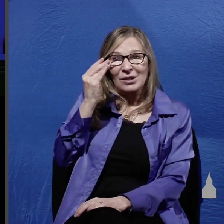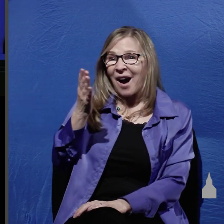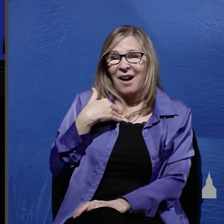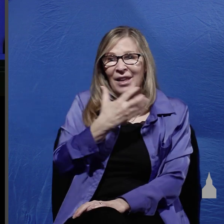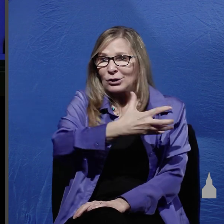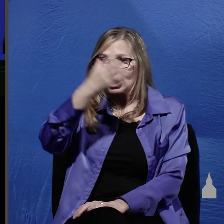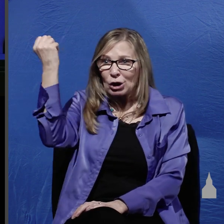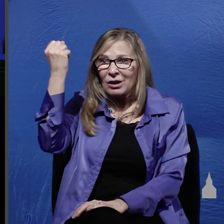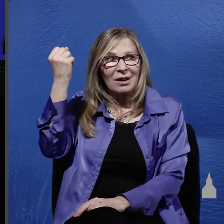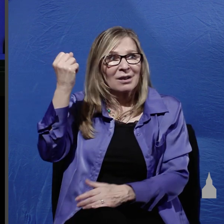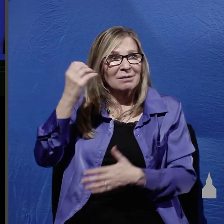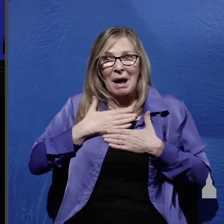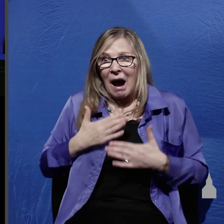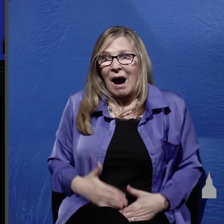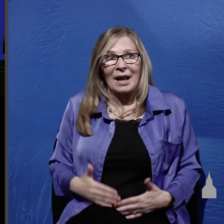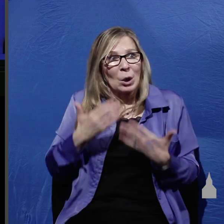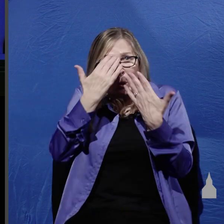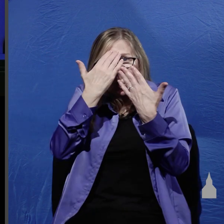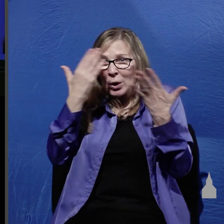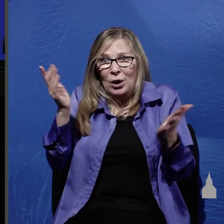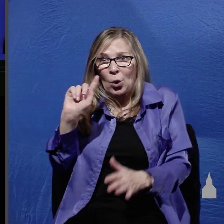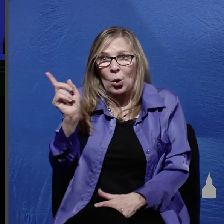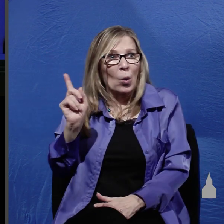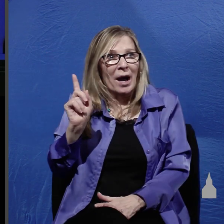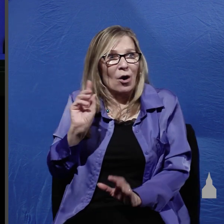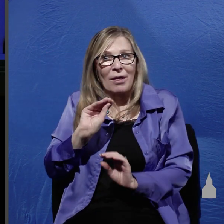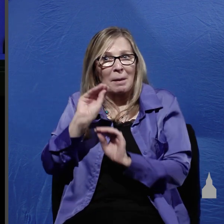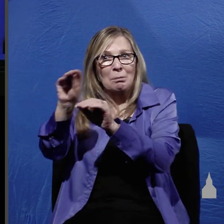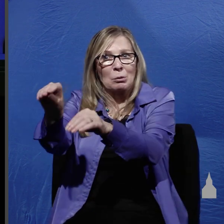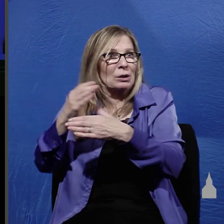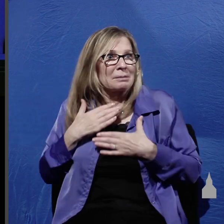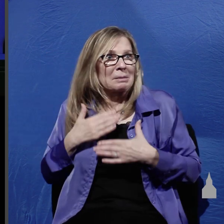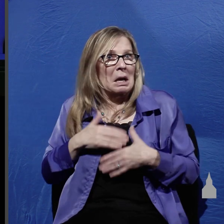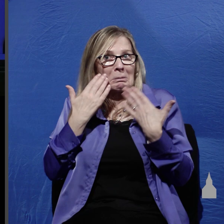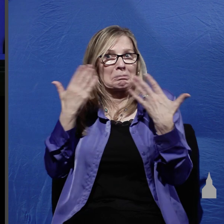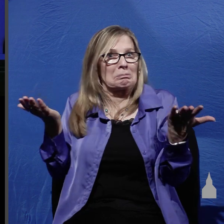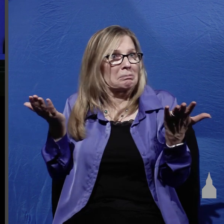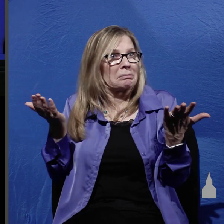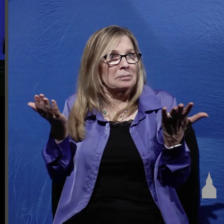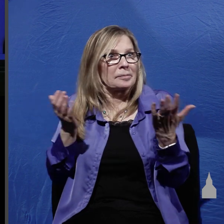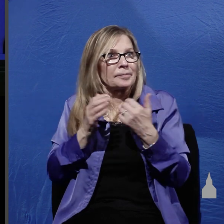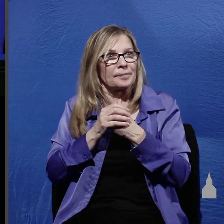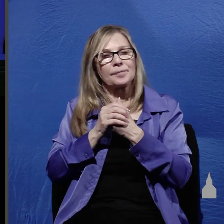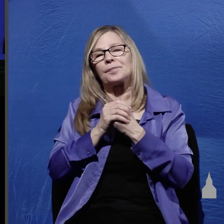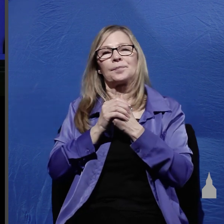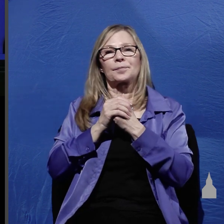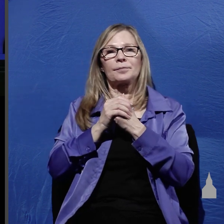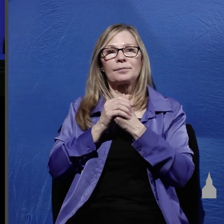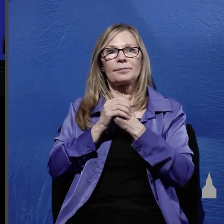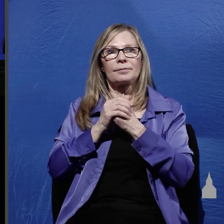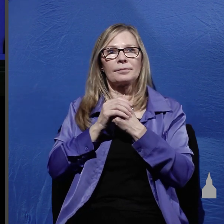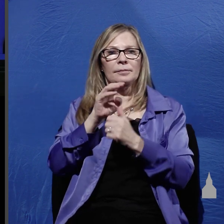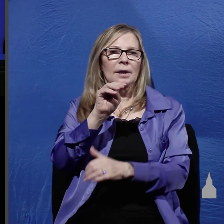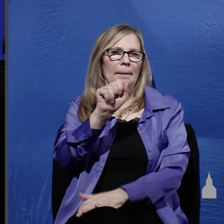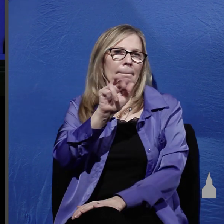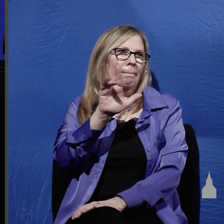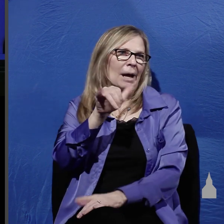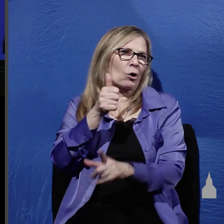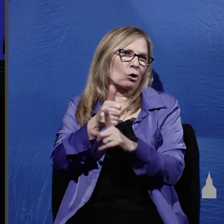the Lord out of the tomb we don't know where they placed his body now she's making an assumption at this